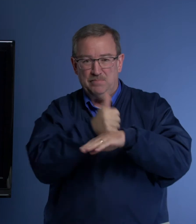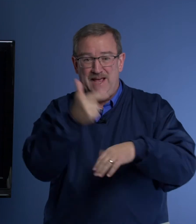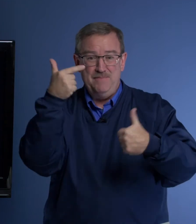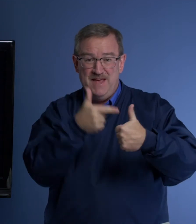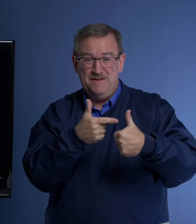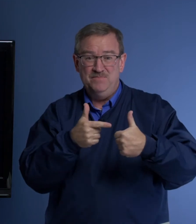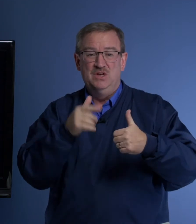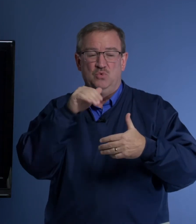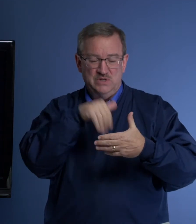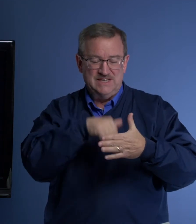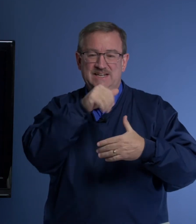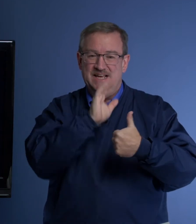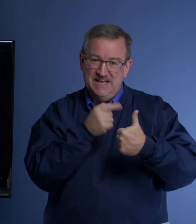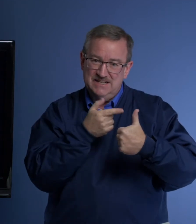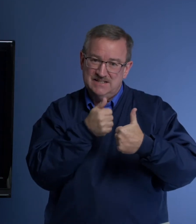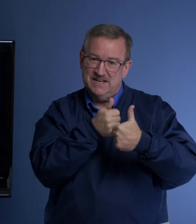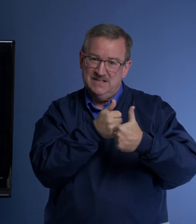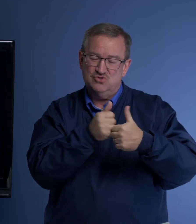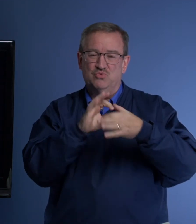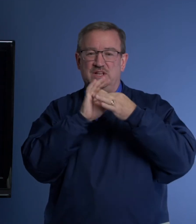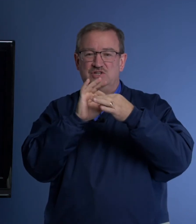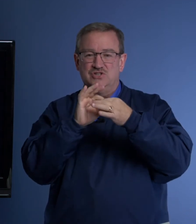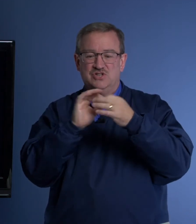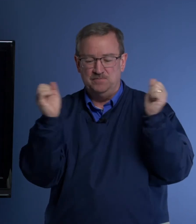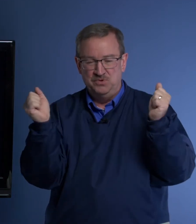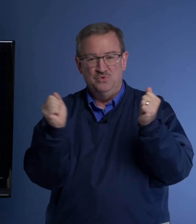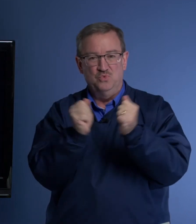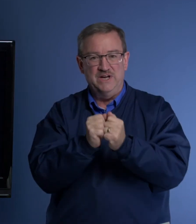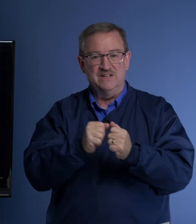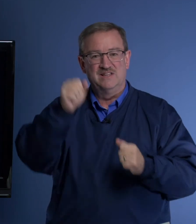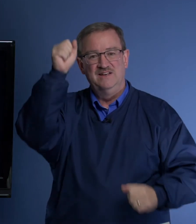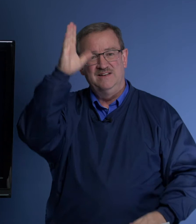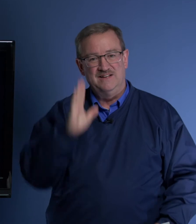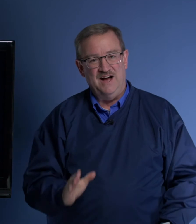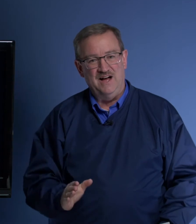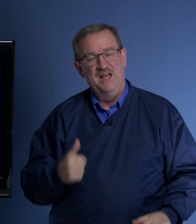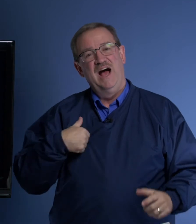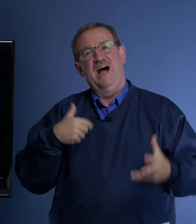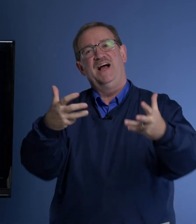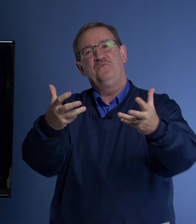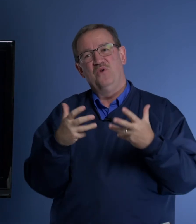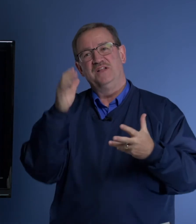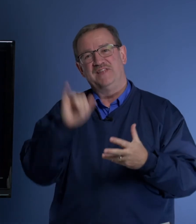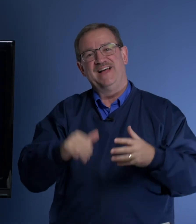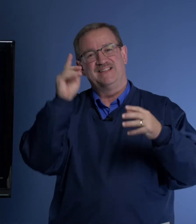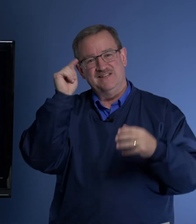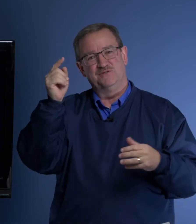blame him was in his his relationship with God. I want that testimony